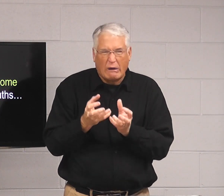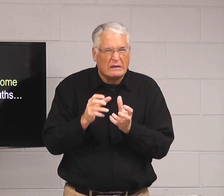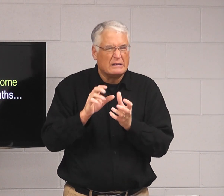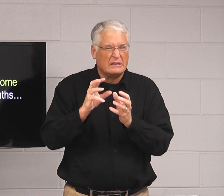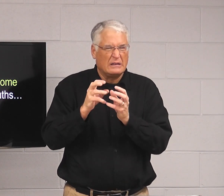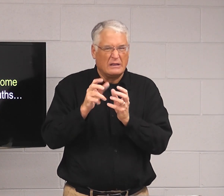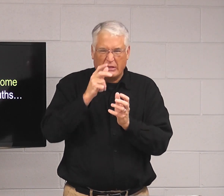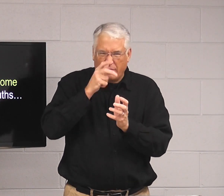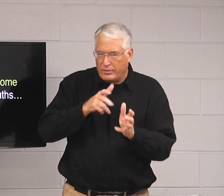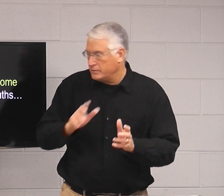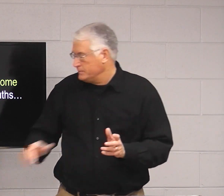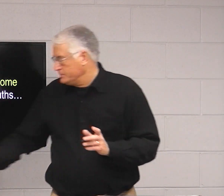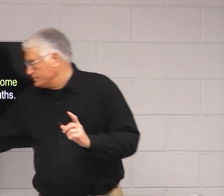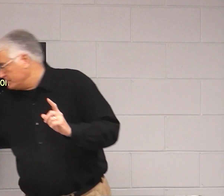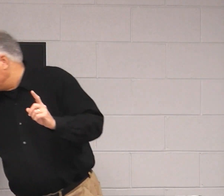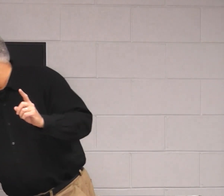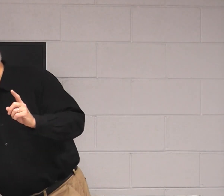it might have a worm, it might be decayed.